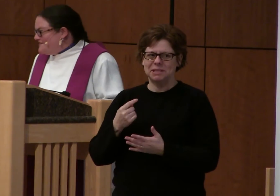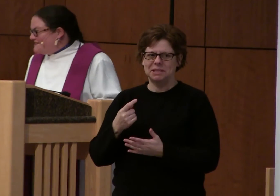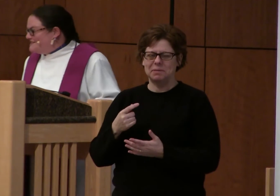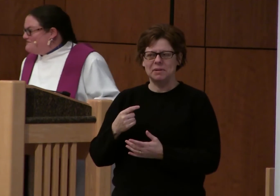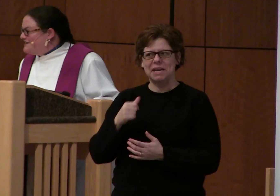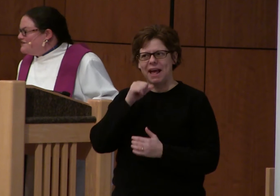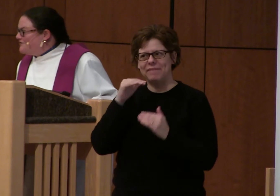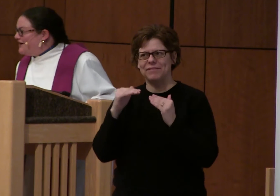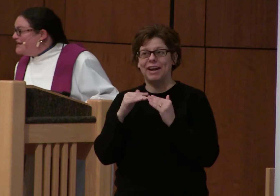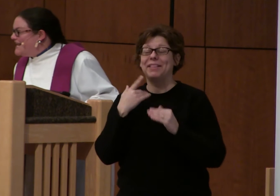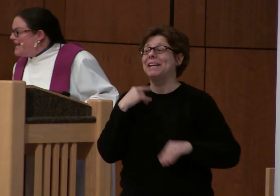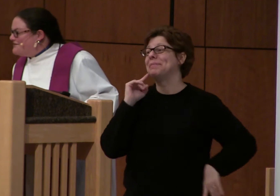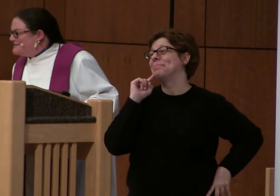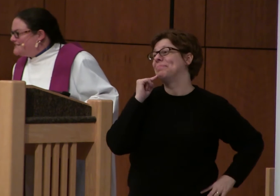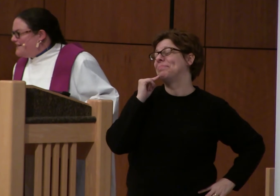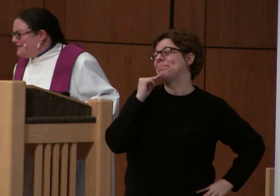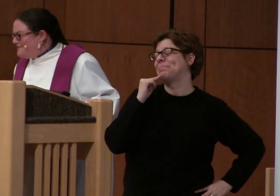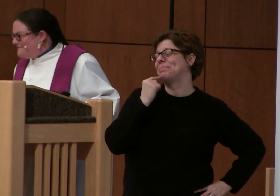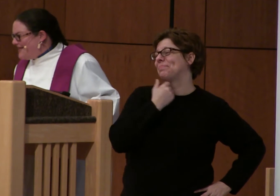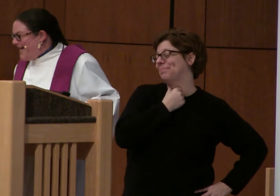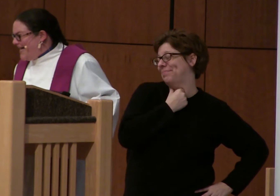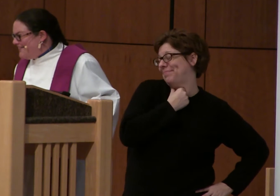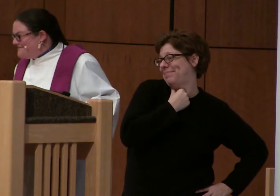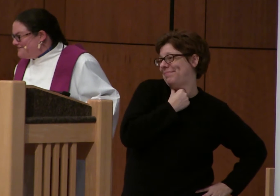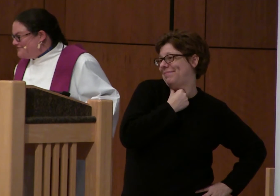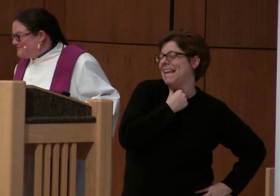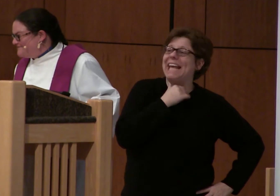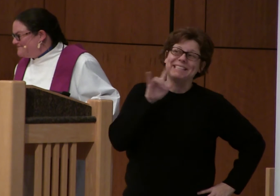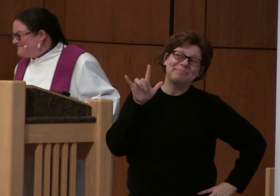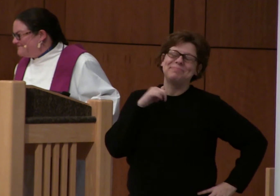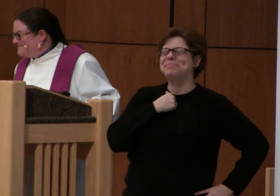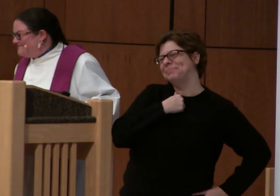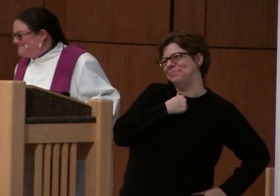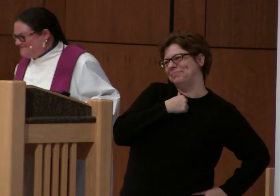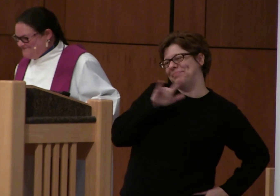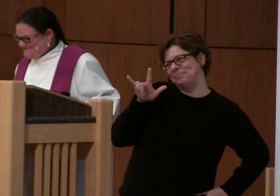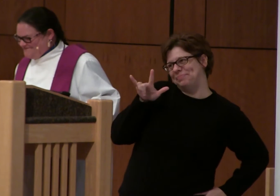will look at him with a smirky grin and I will tell him, I love you.